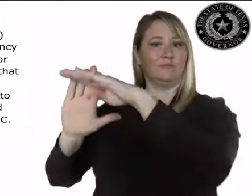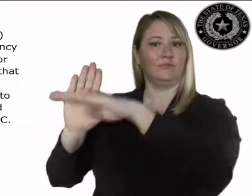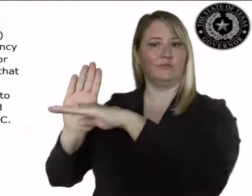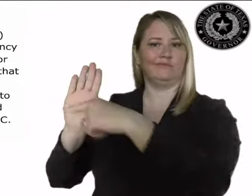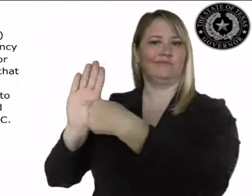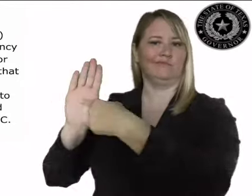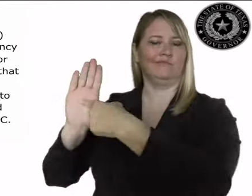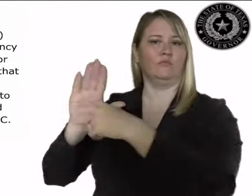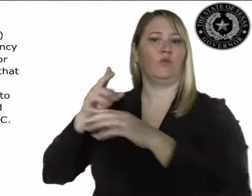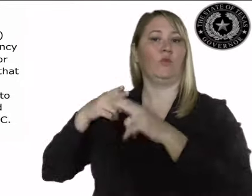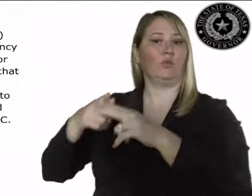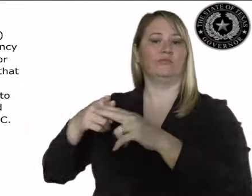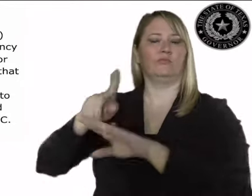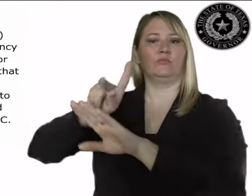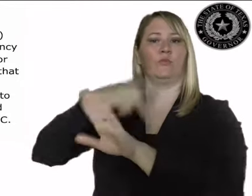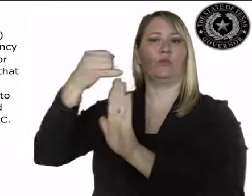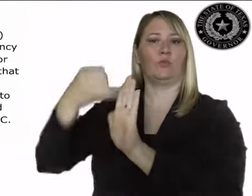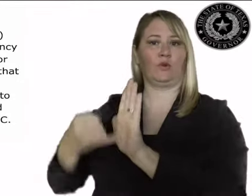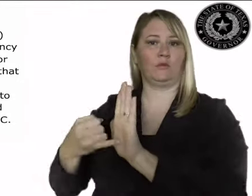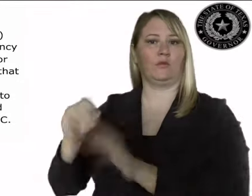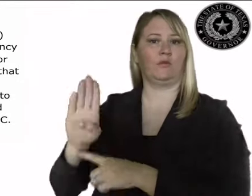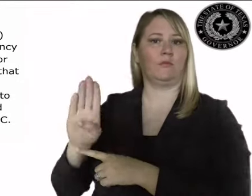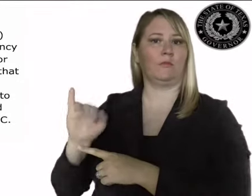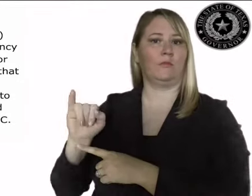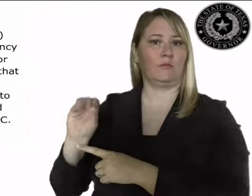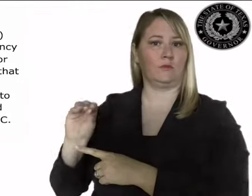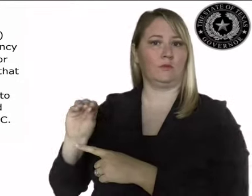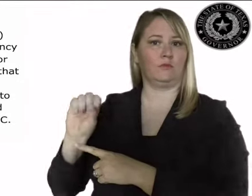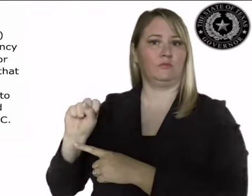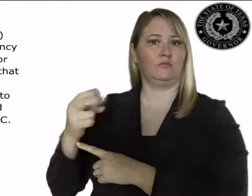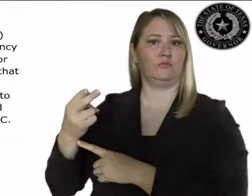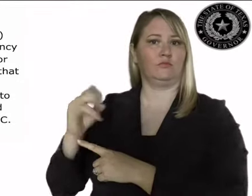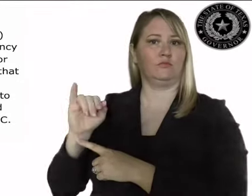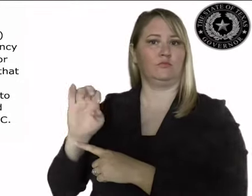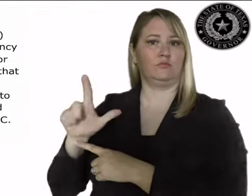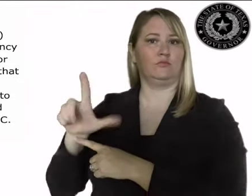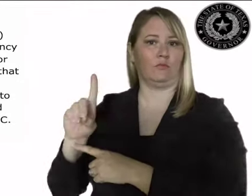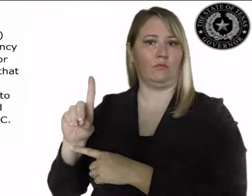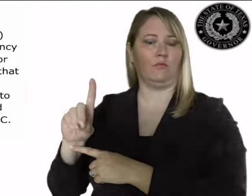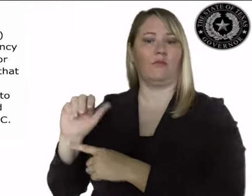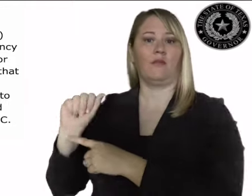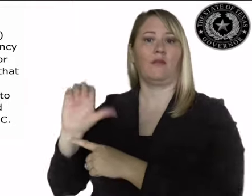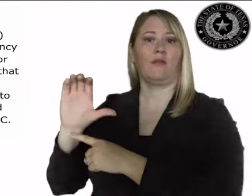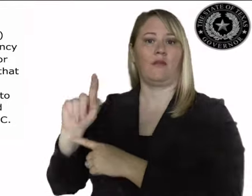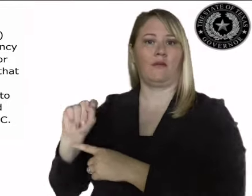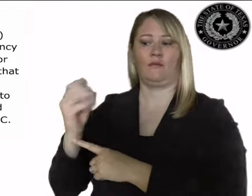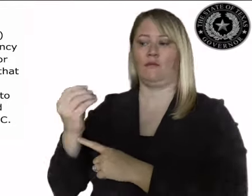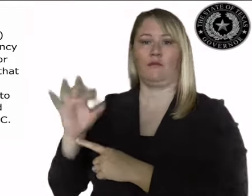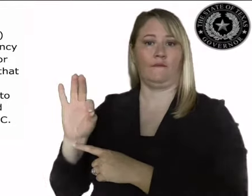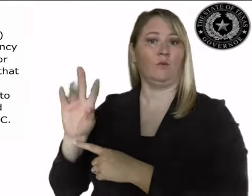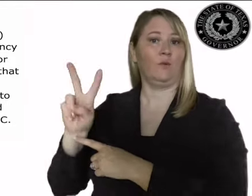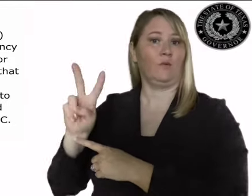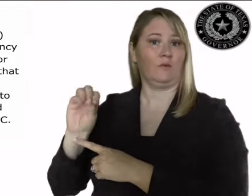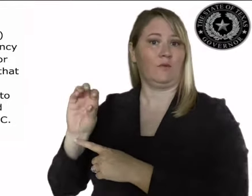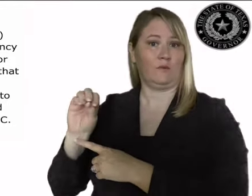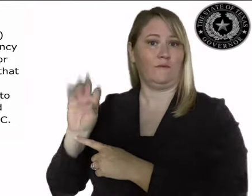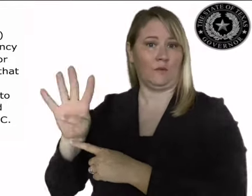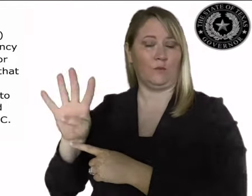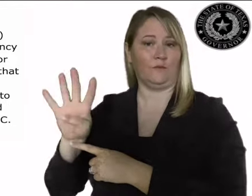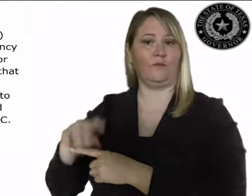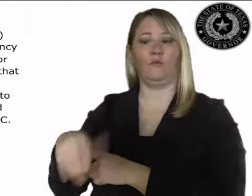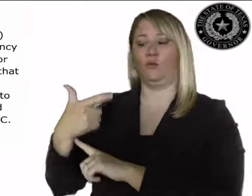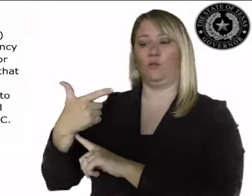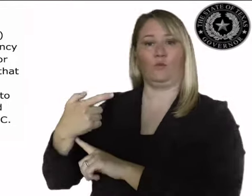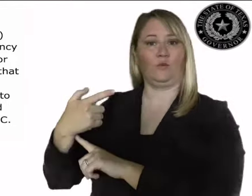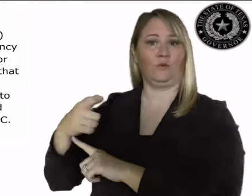.S. Food and Drug Administration, or FDA, has granted emergency use authorizations for COVID-19 vaccines